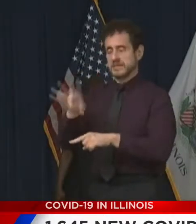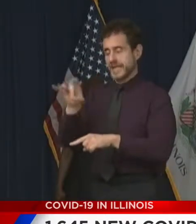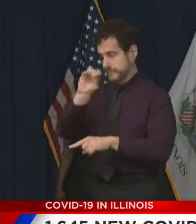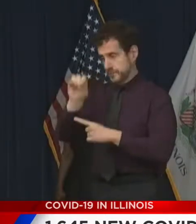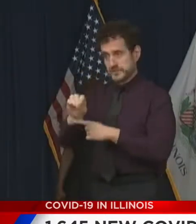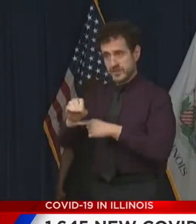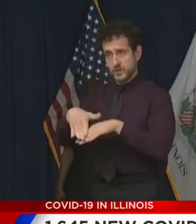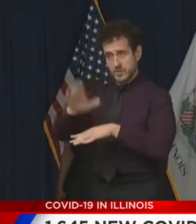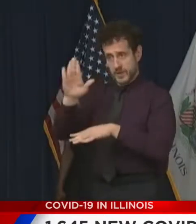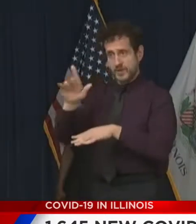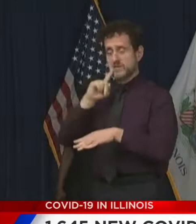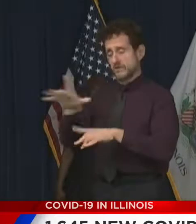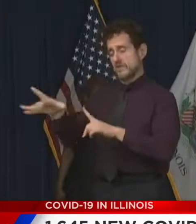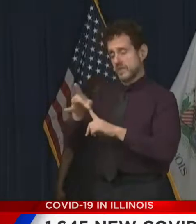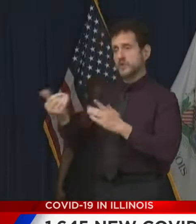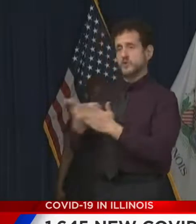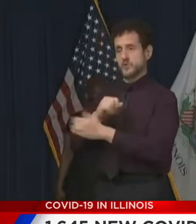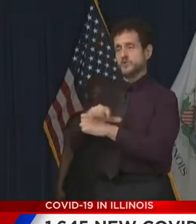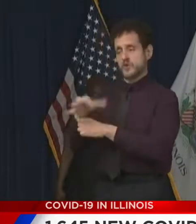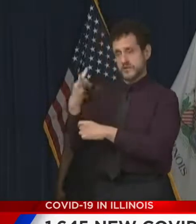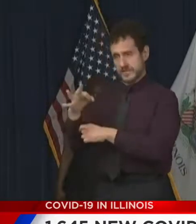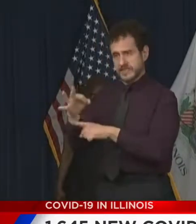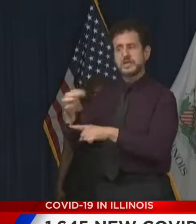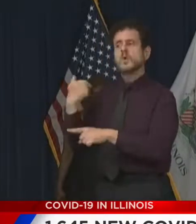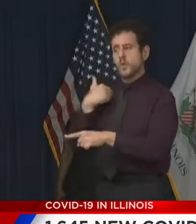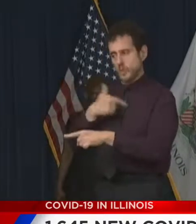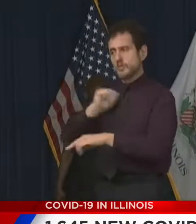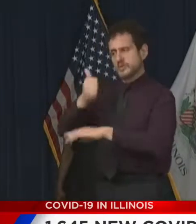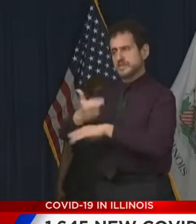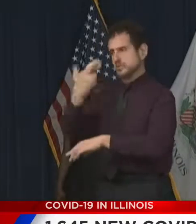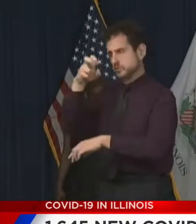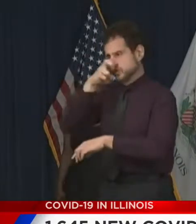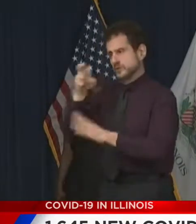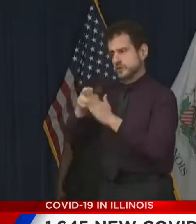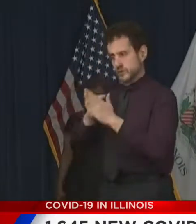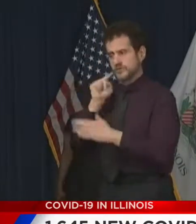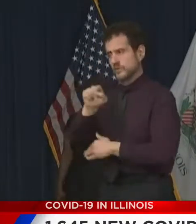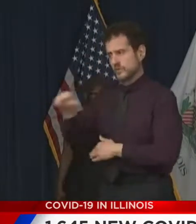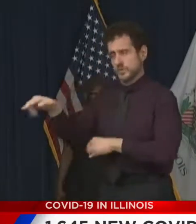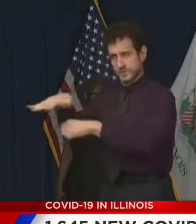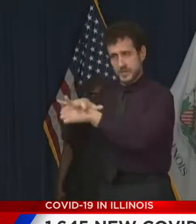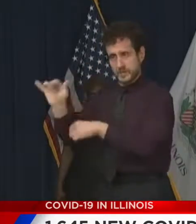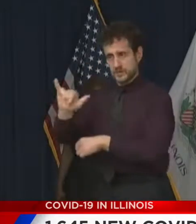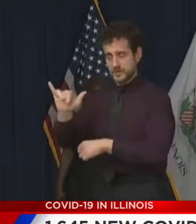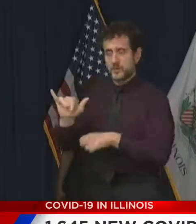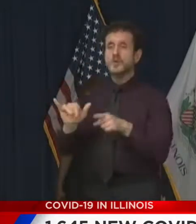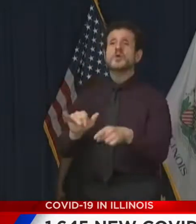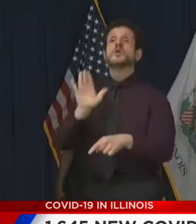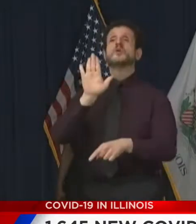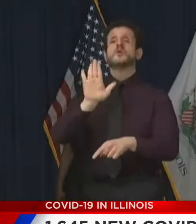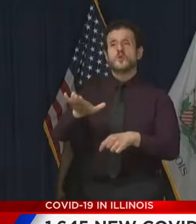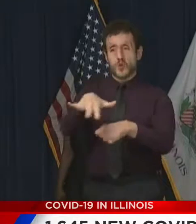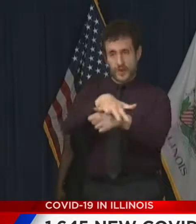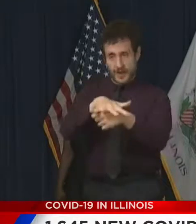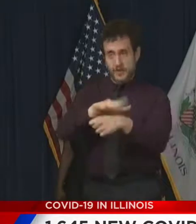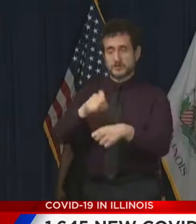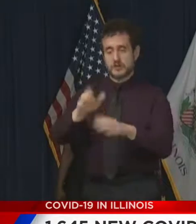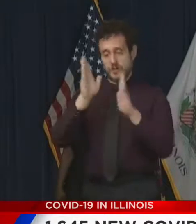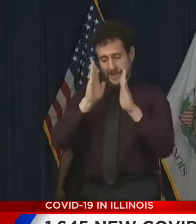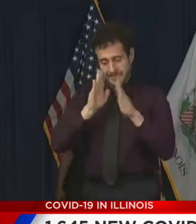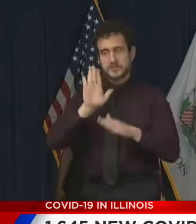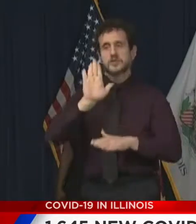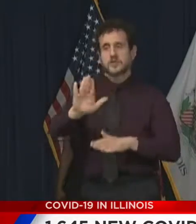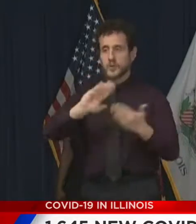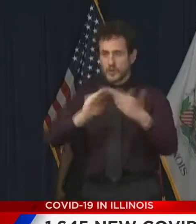again that local officials should pay close attention to the data for their communities and where necessary,